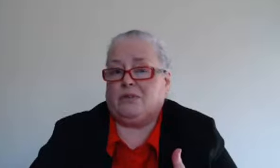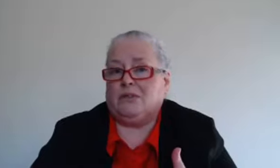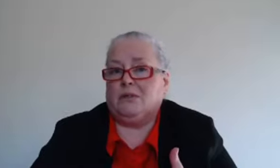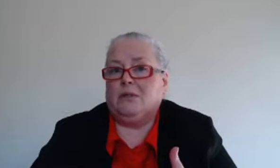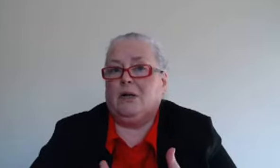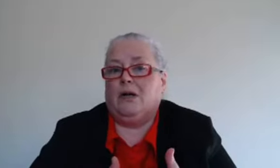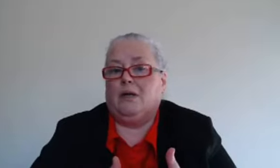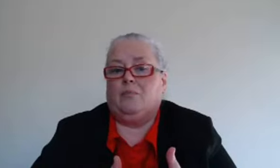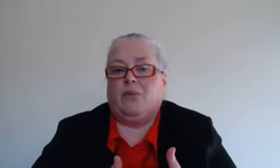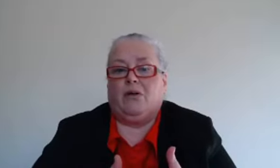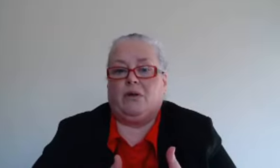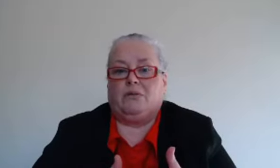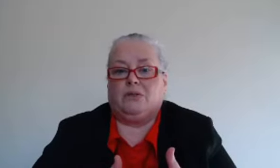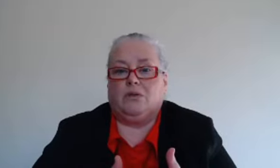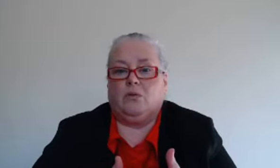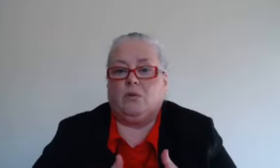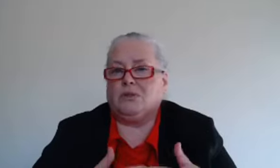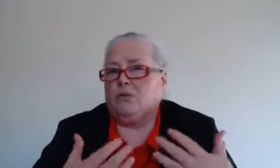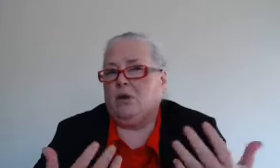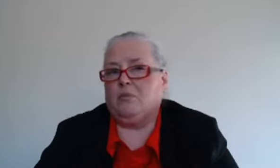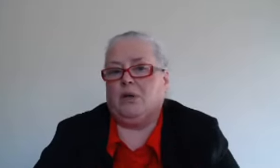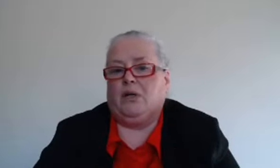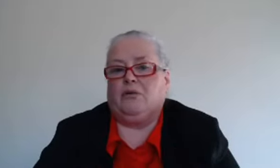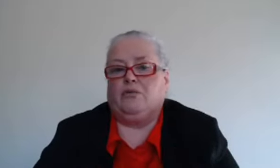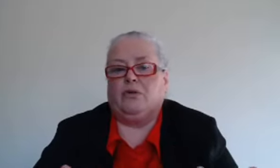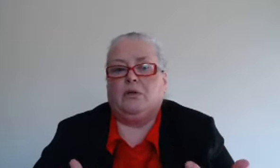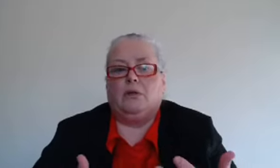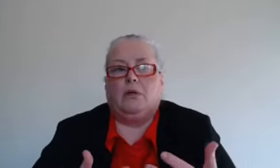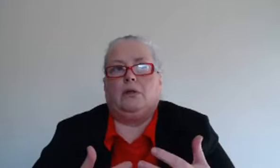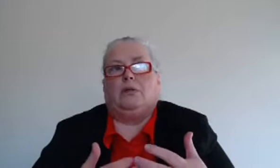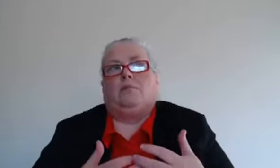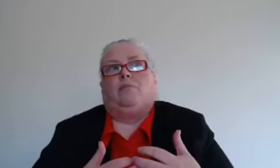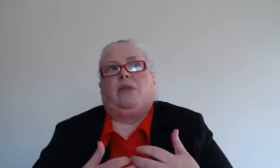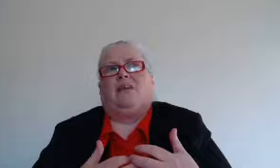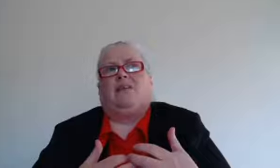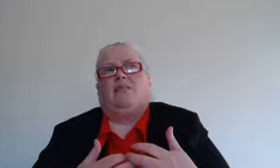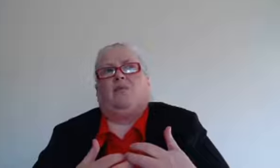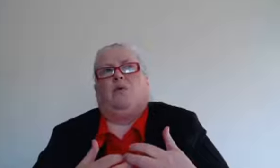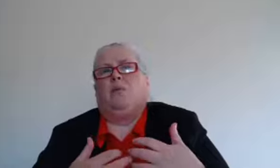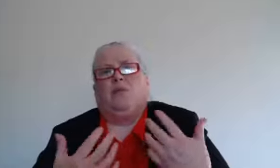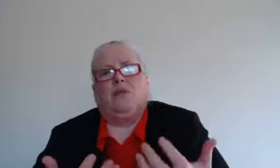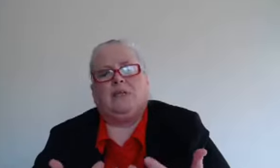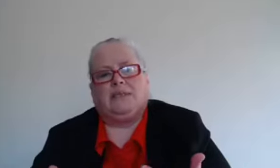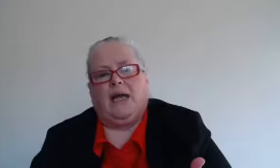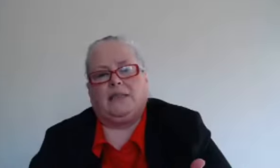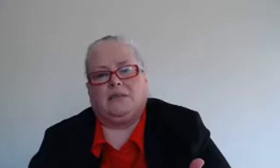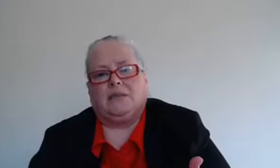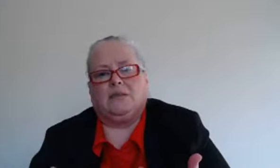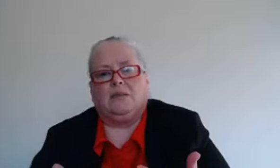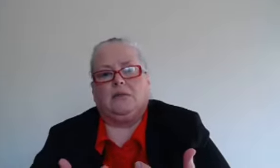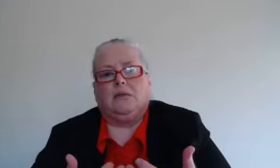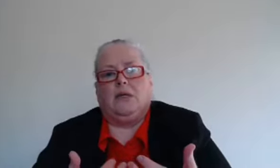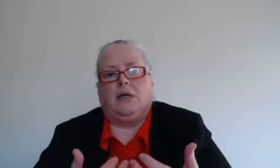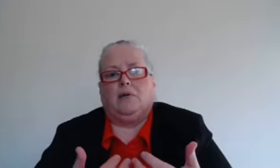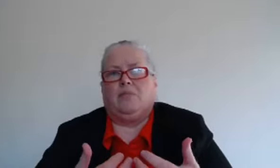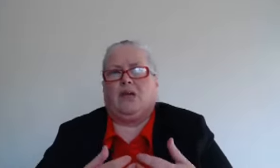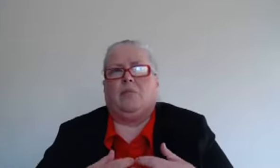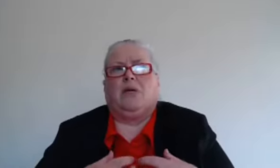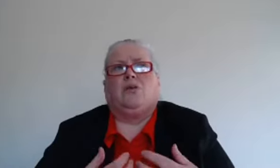around you know what's going on in my life why am I feeling stagnant and there can be an